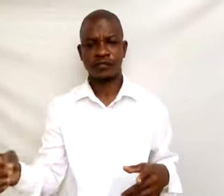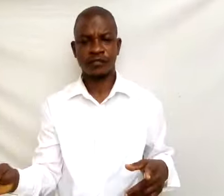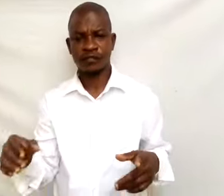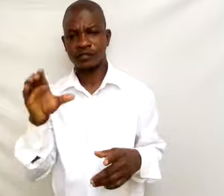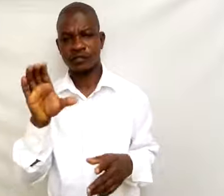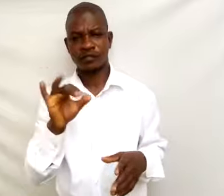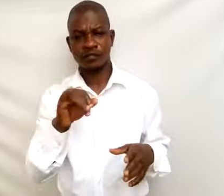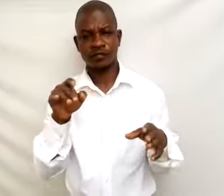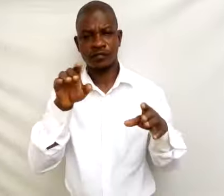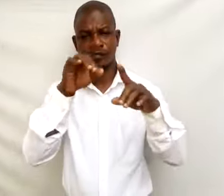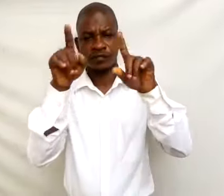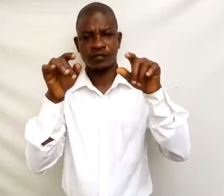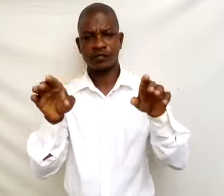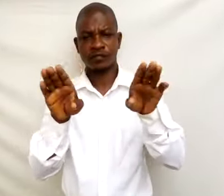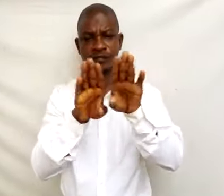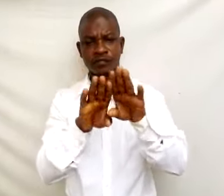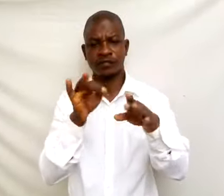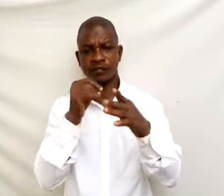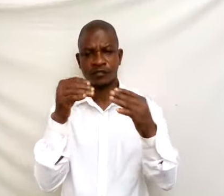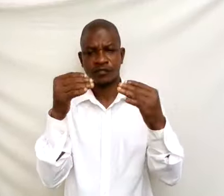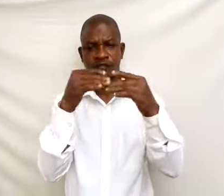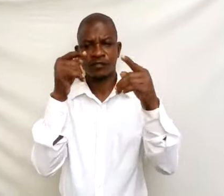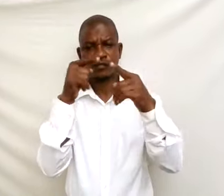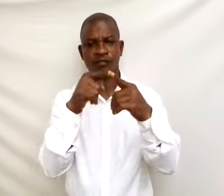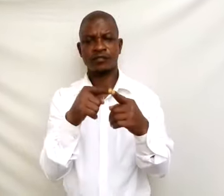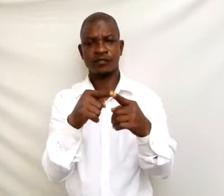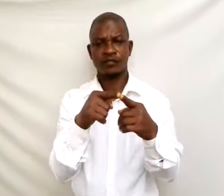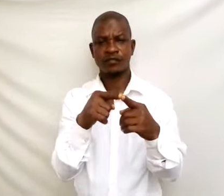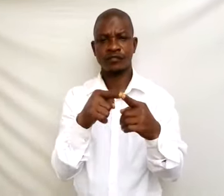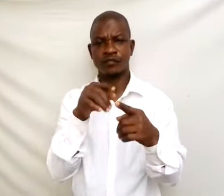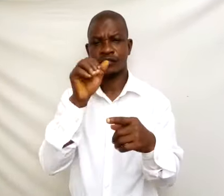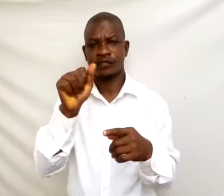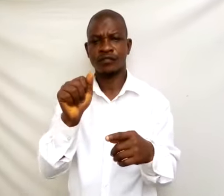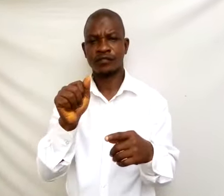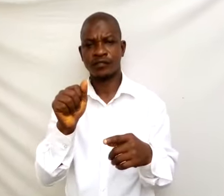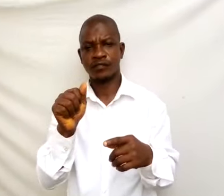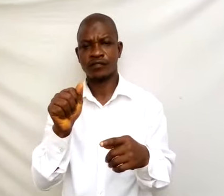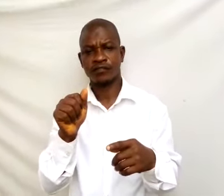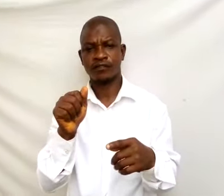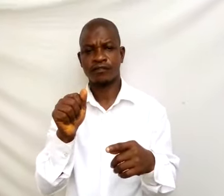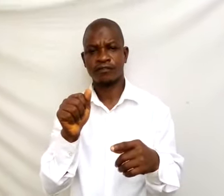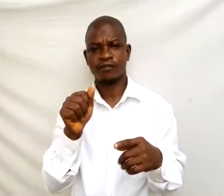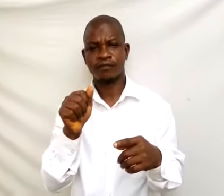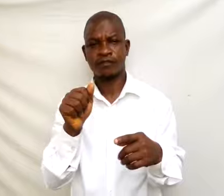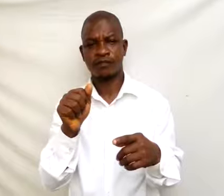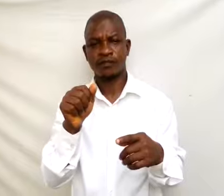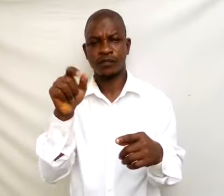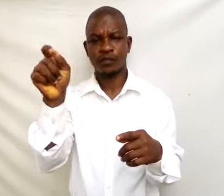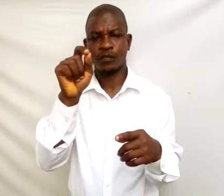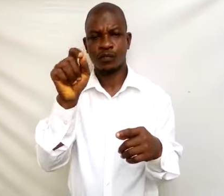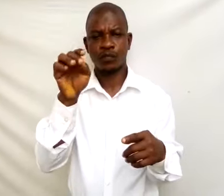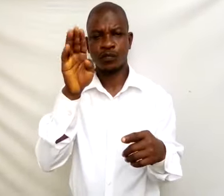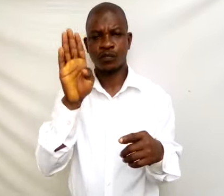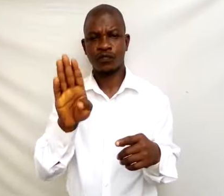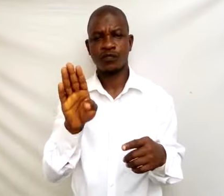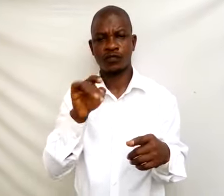star star B delta